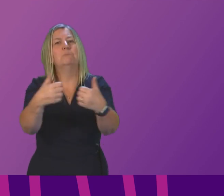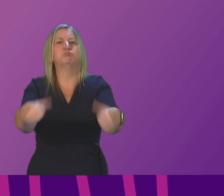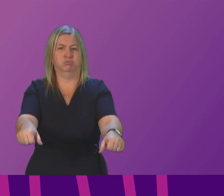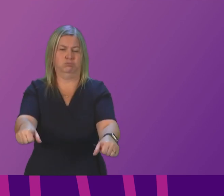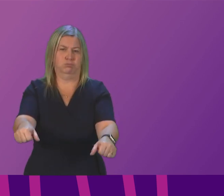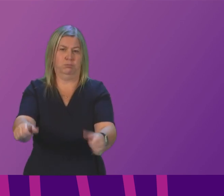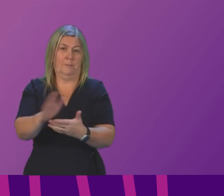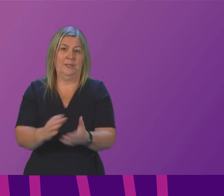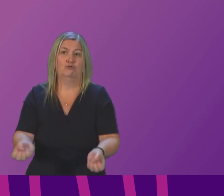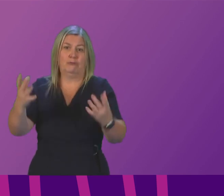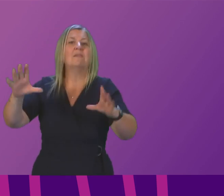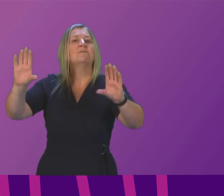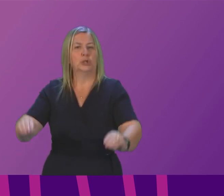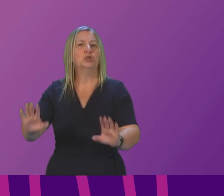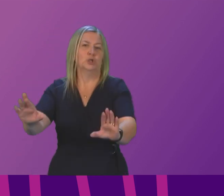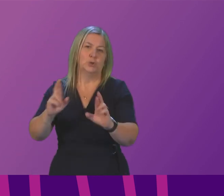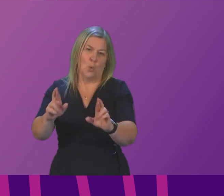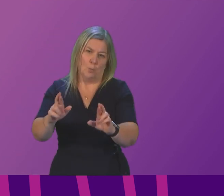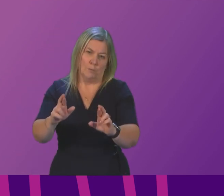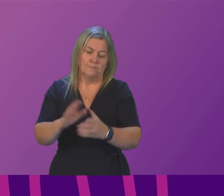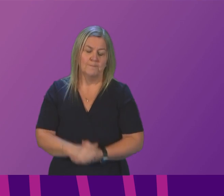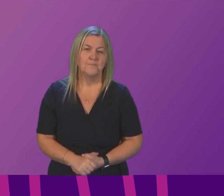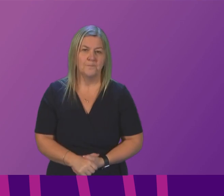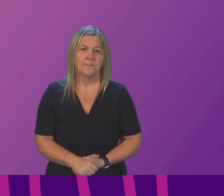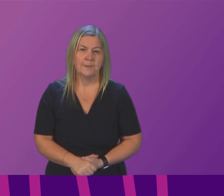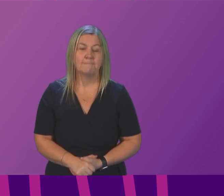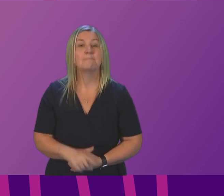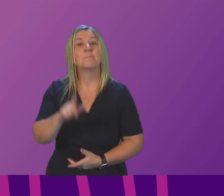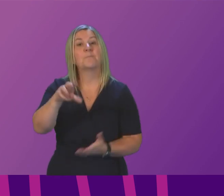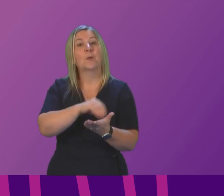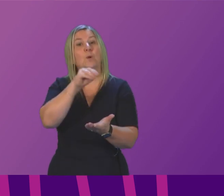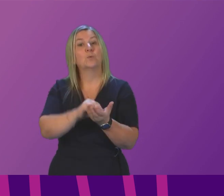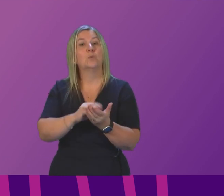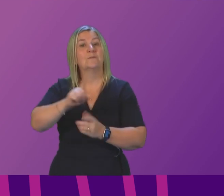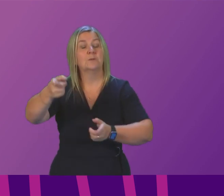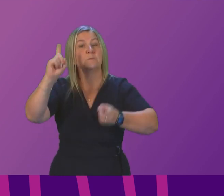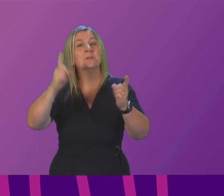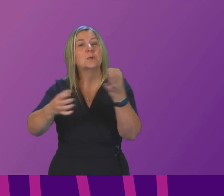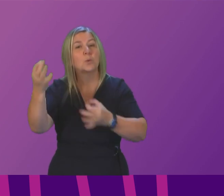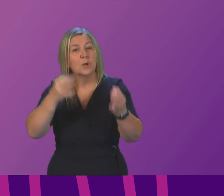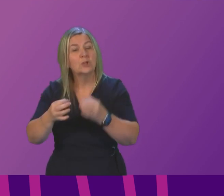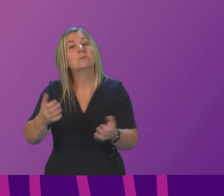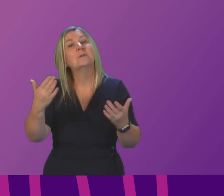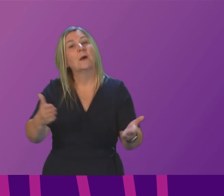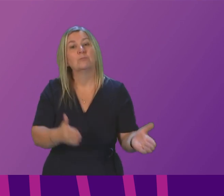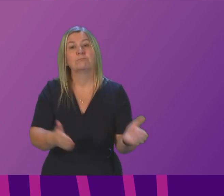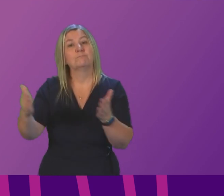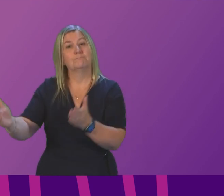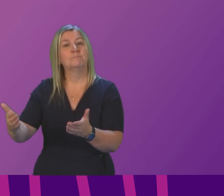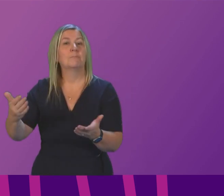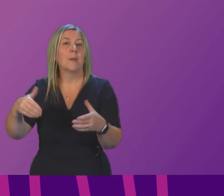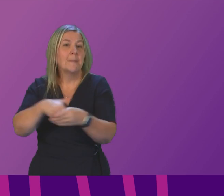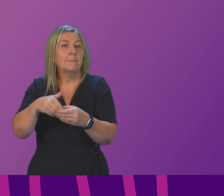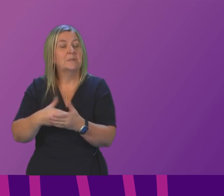allows industrial relations to move forward positively That concludes First Minister's questions we will now move on to members business